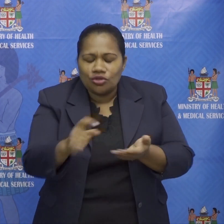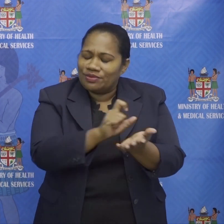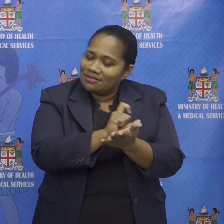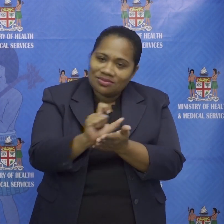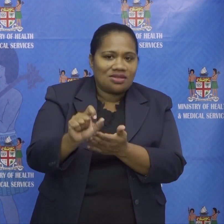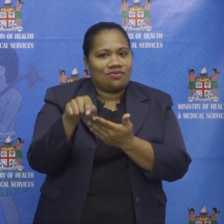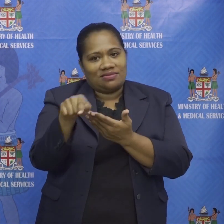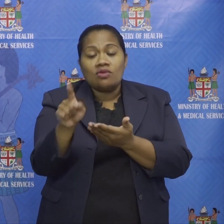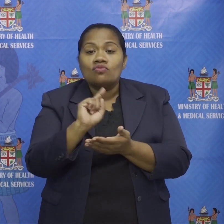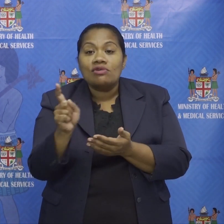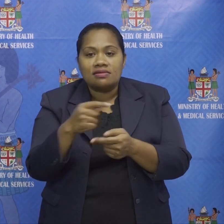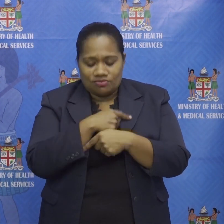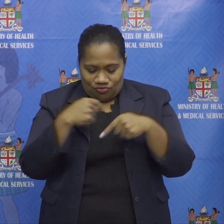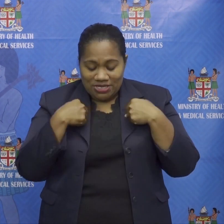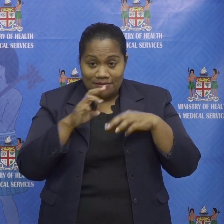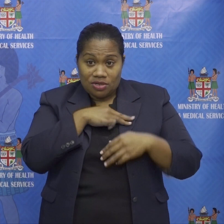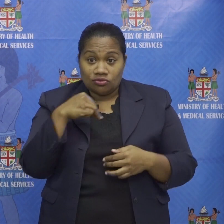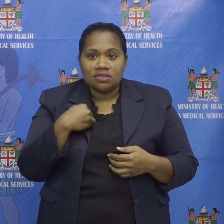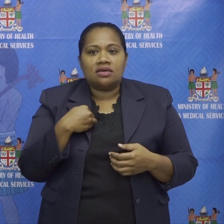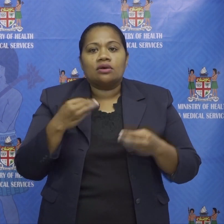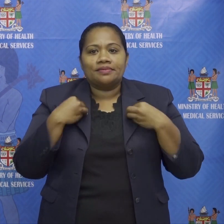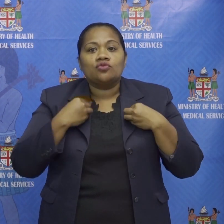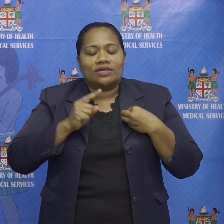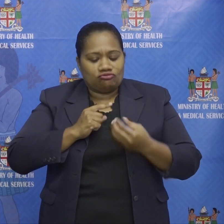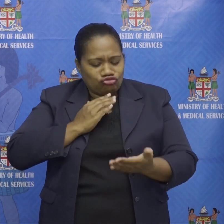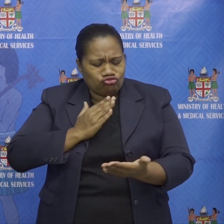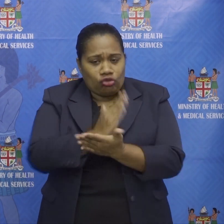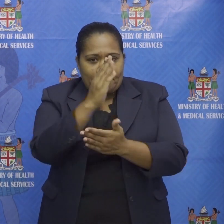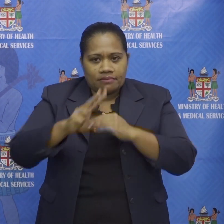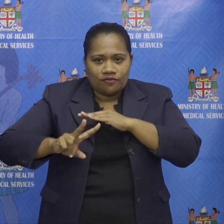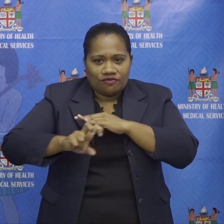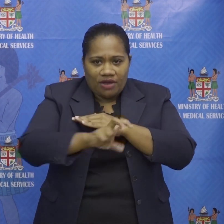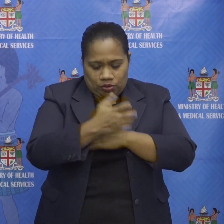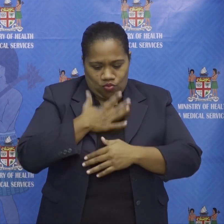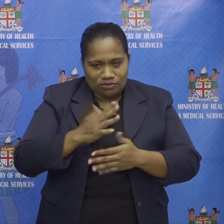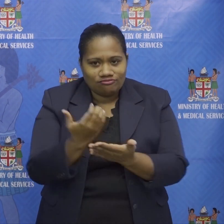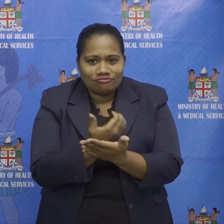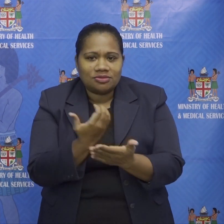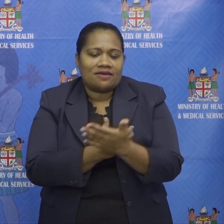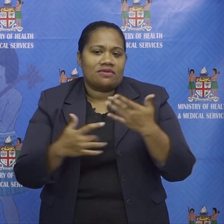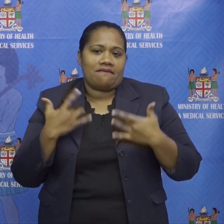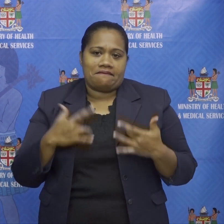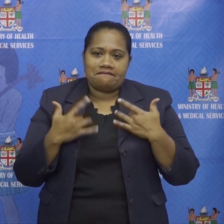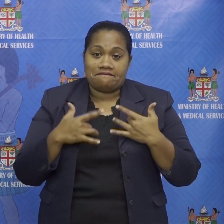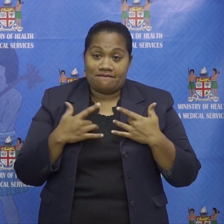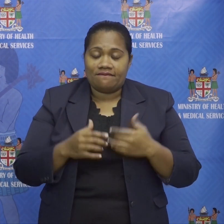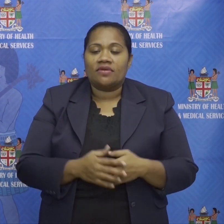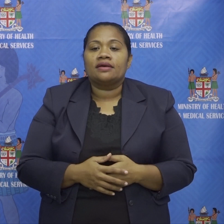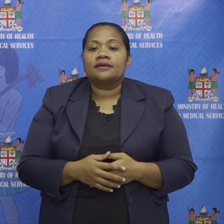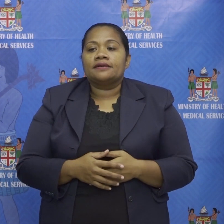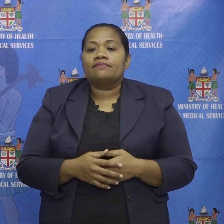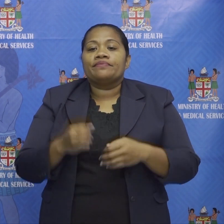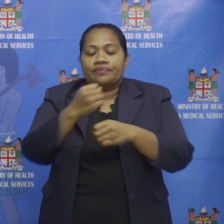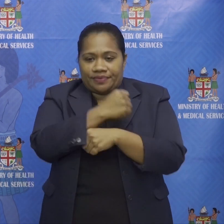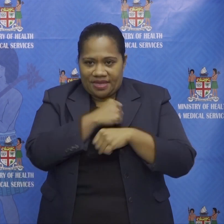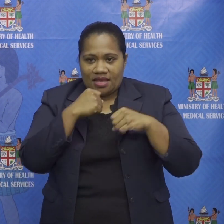are in the business of stopping out the virus and saving lives our restrictions are designed for that